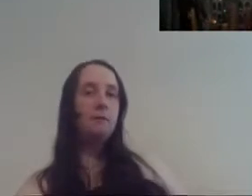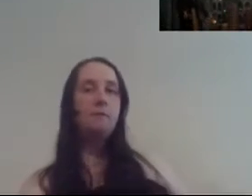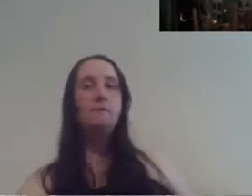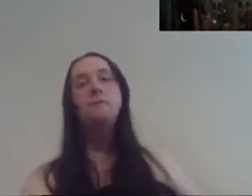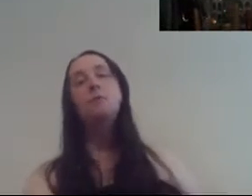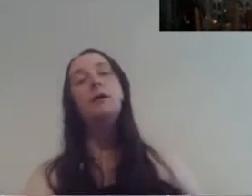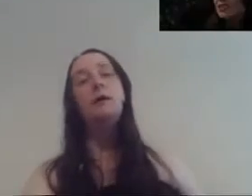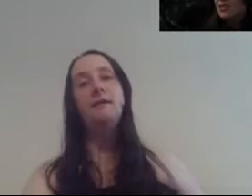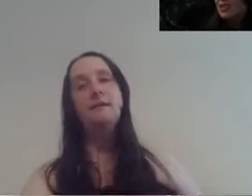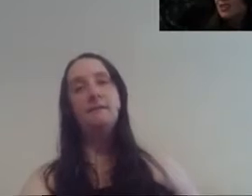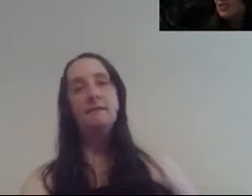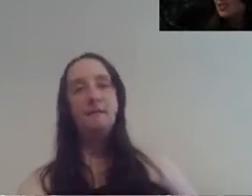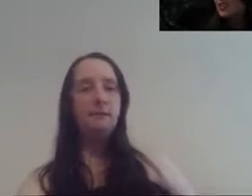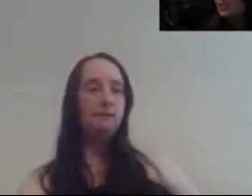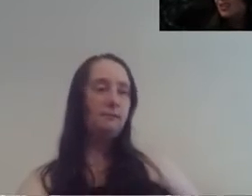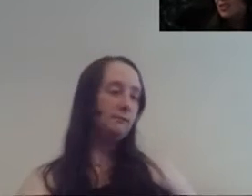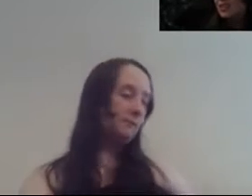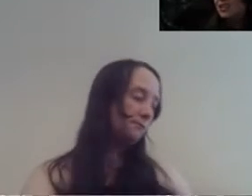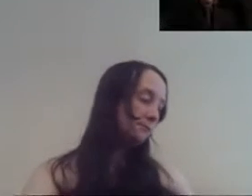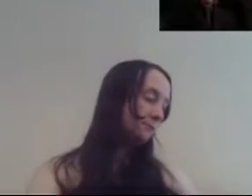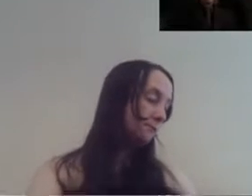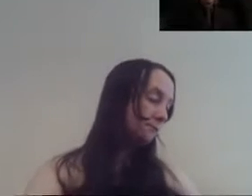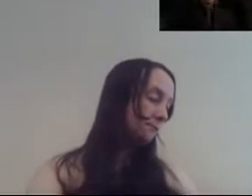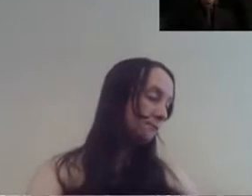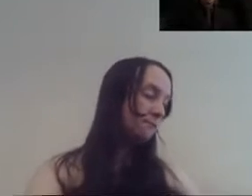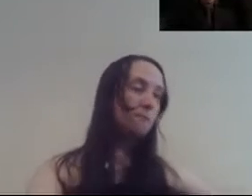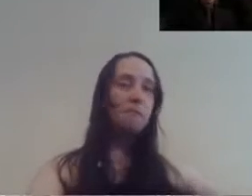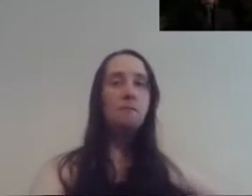an understanding and now you and I have an understanding as well